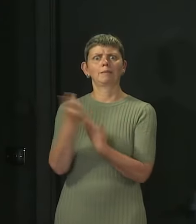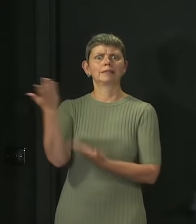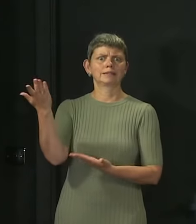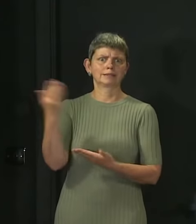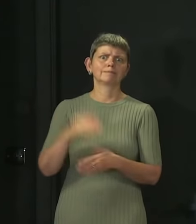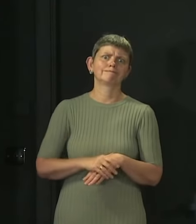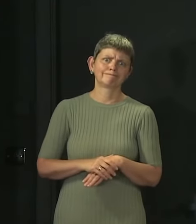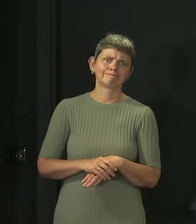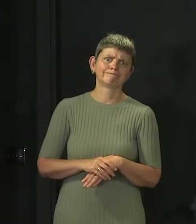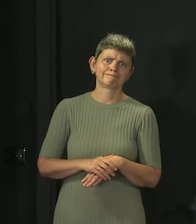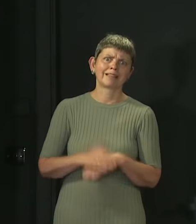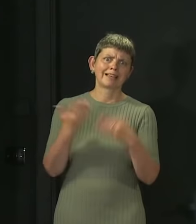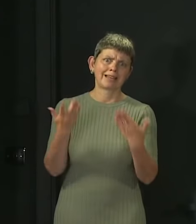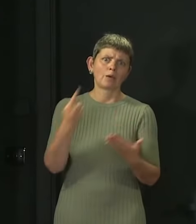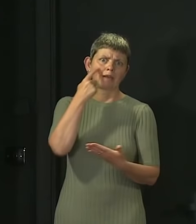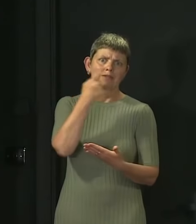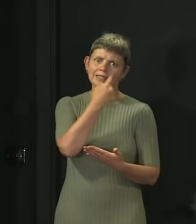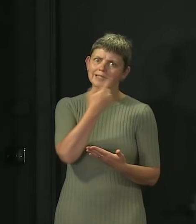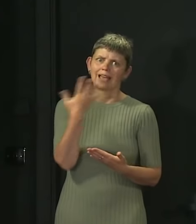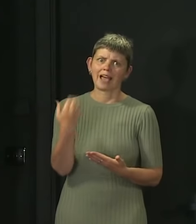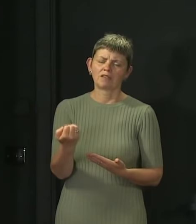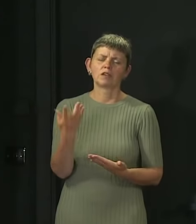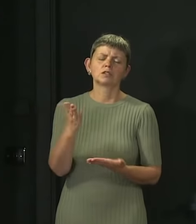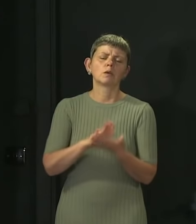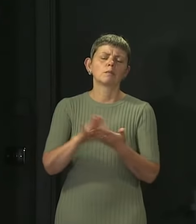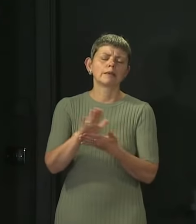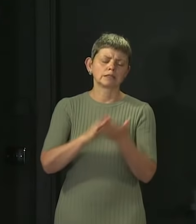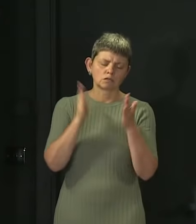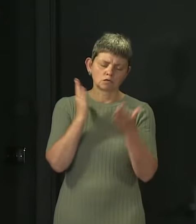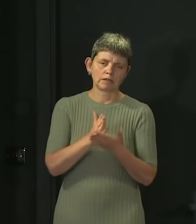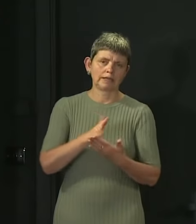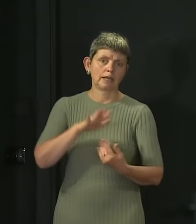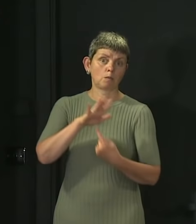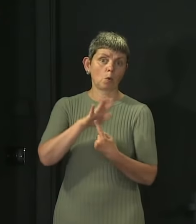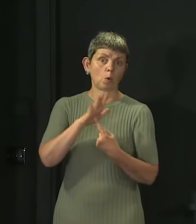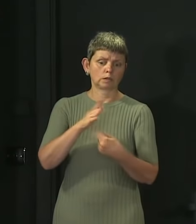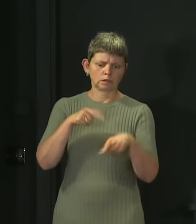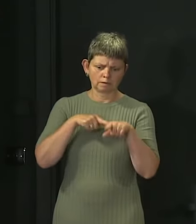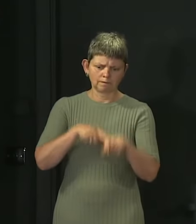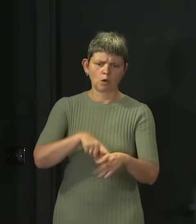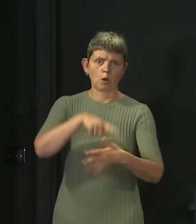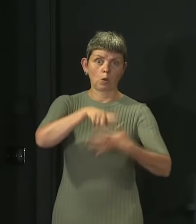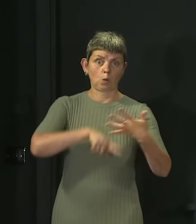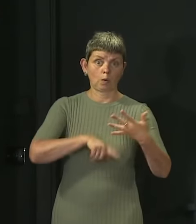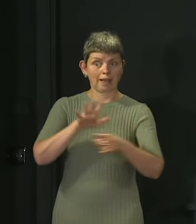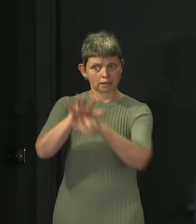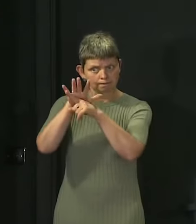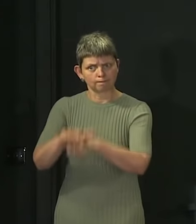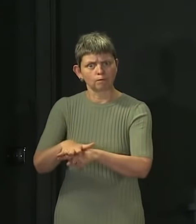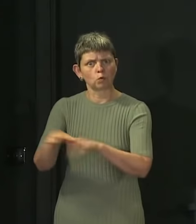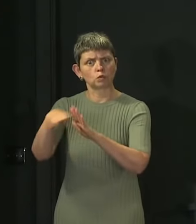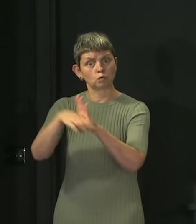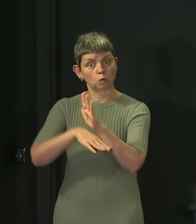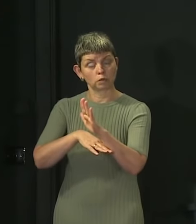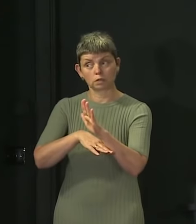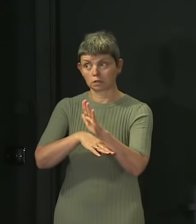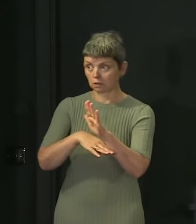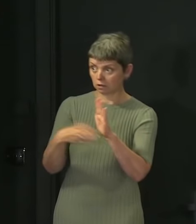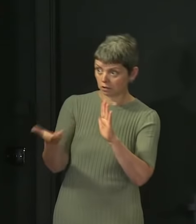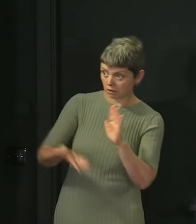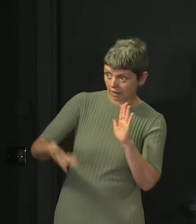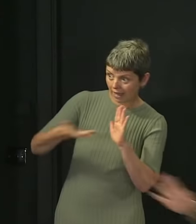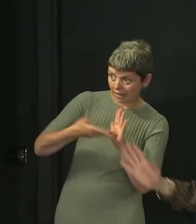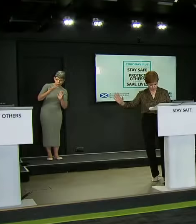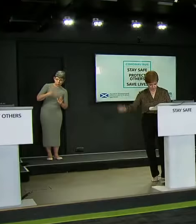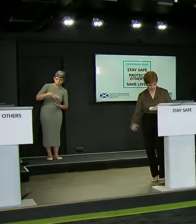So we really need to make sure that people take all of this seriously and that there is the ability to enforce where necessary. Gregor, you want to perhaps,